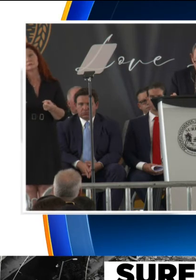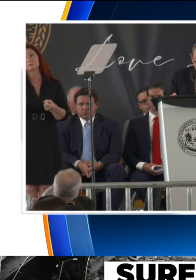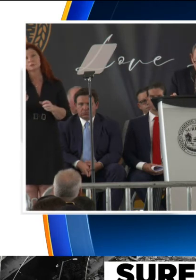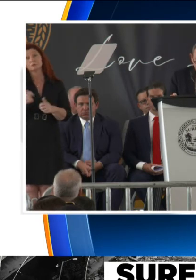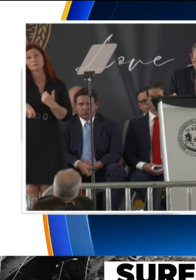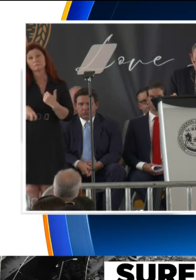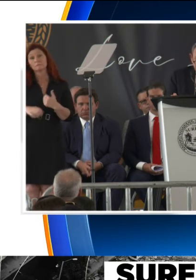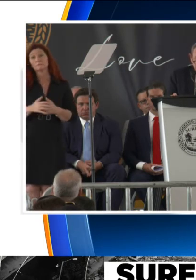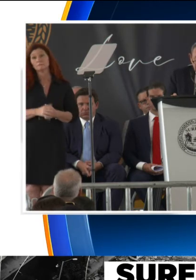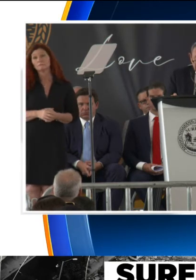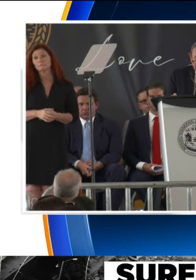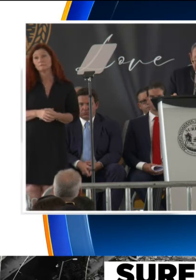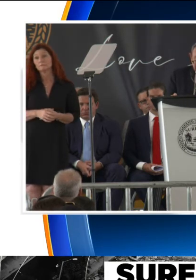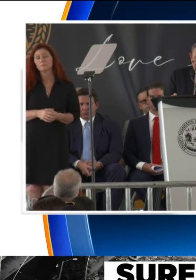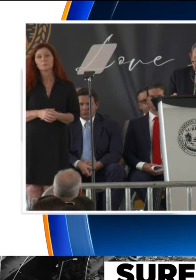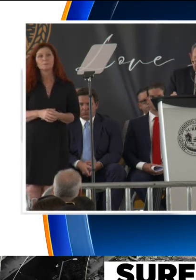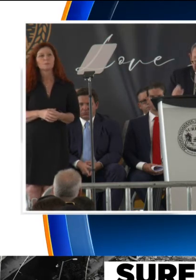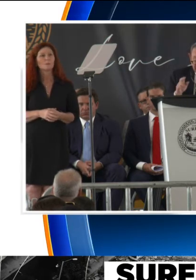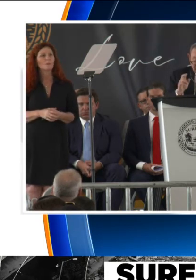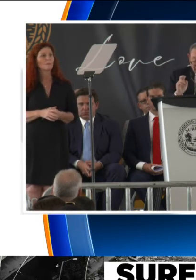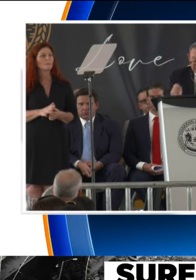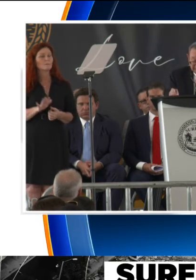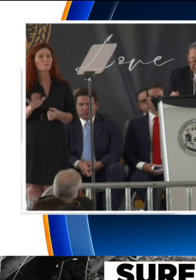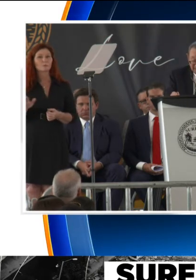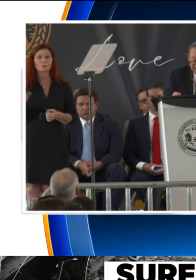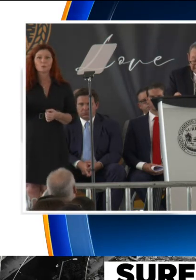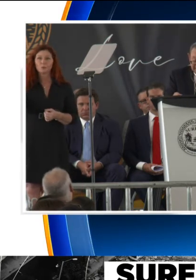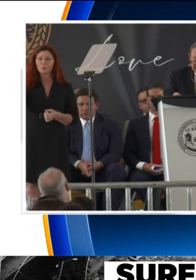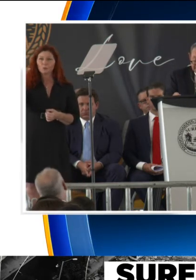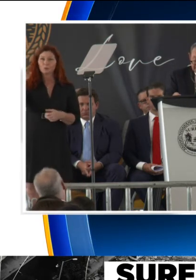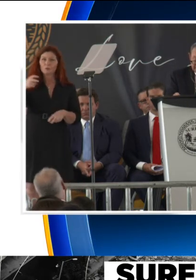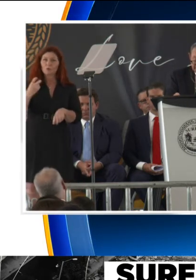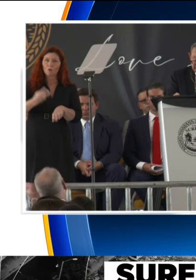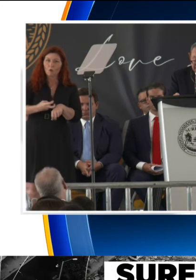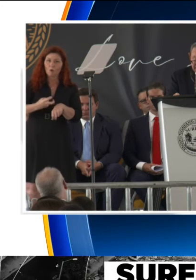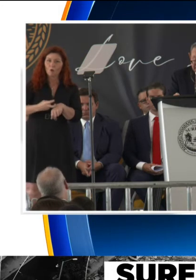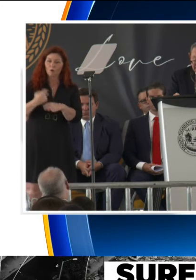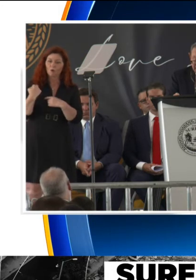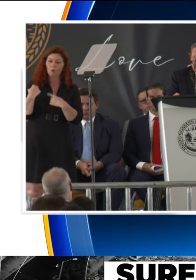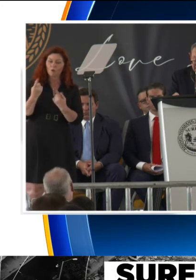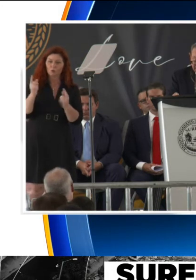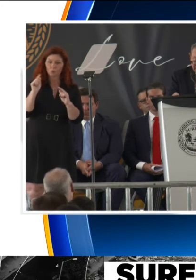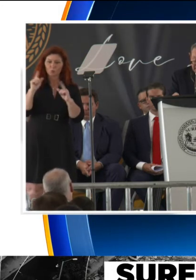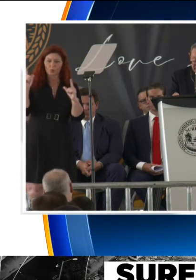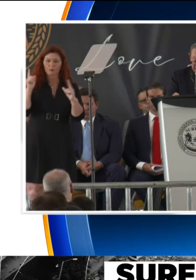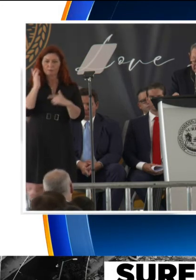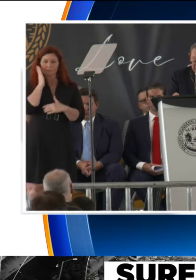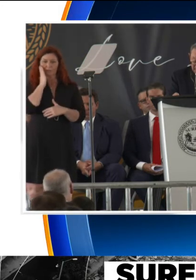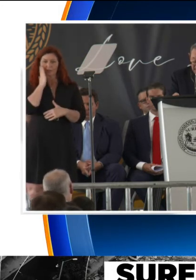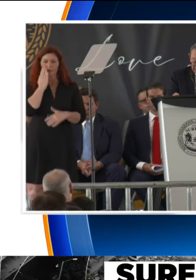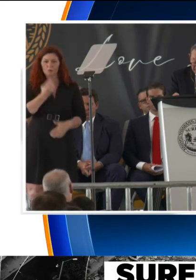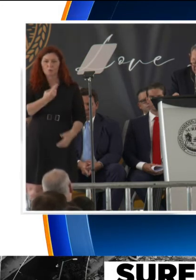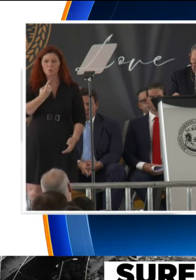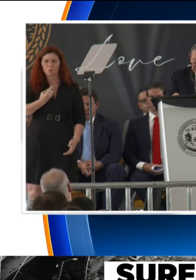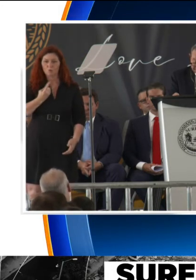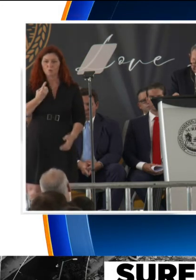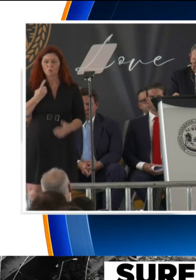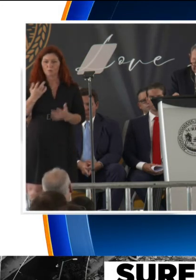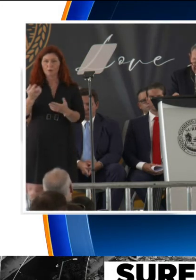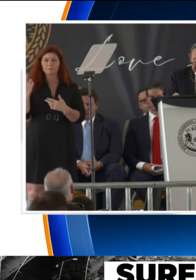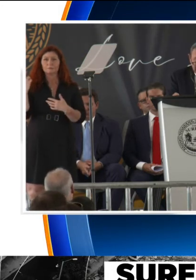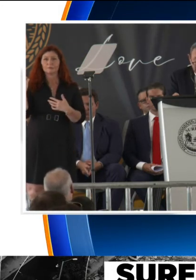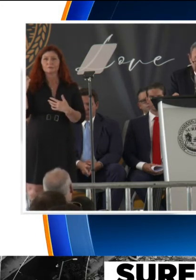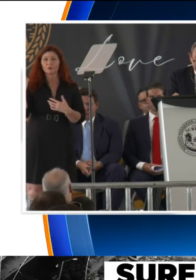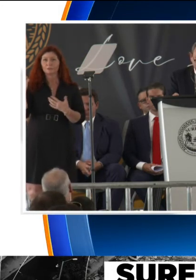It has been extremely hard not waking up next to my best friend every morning.